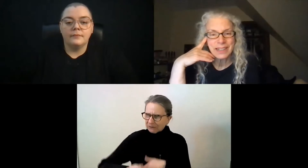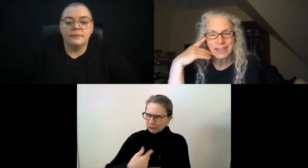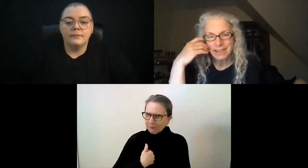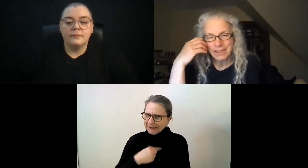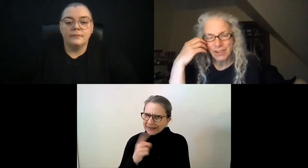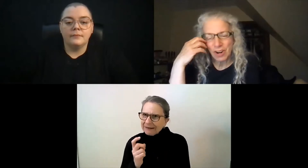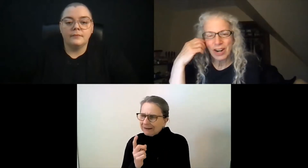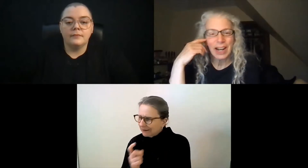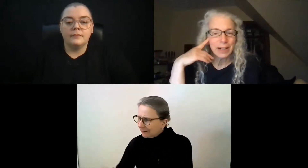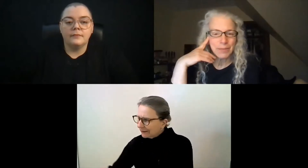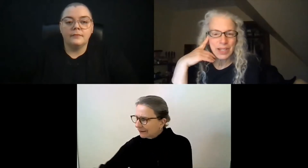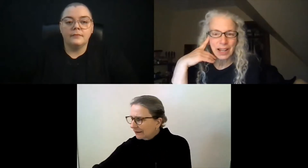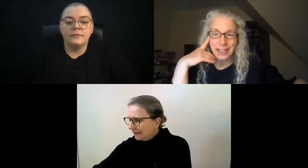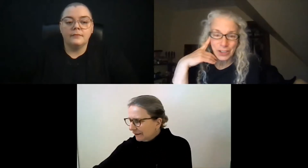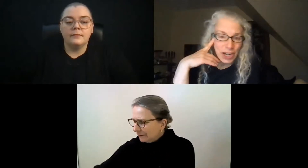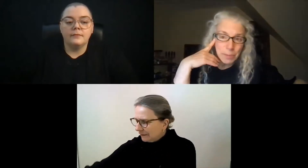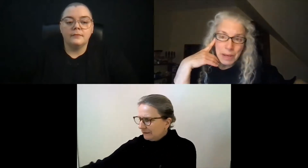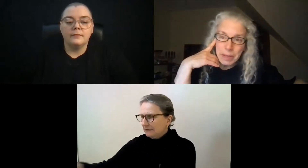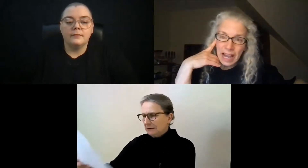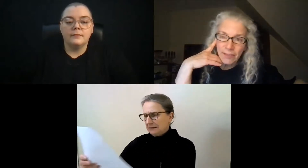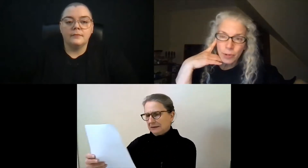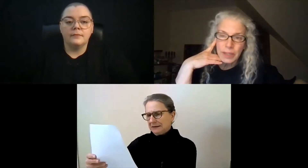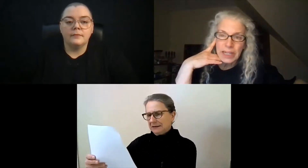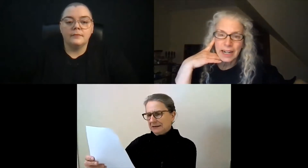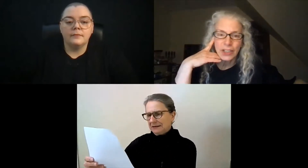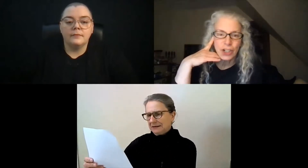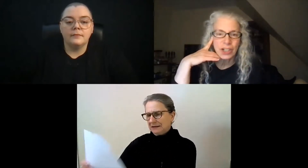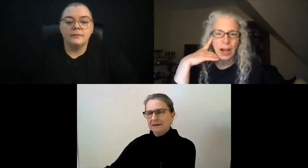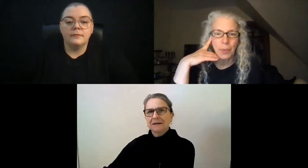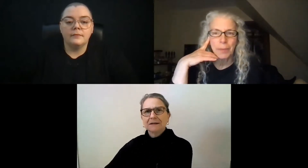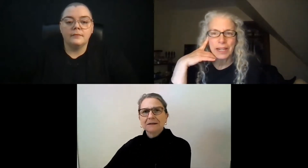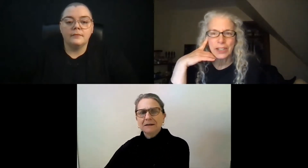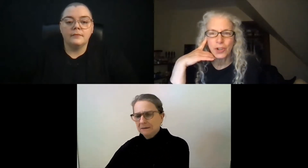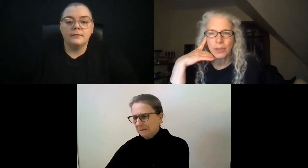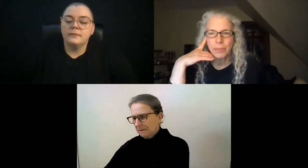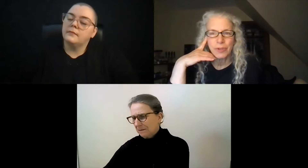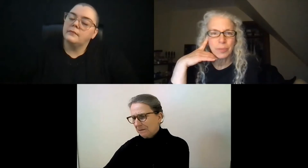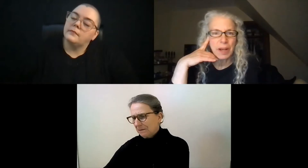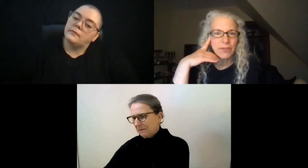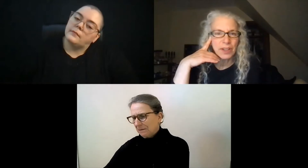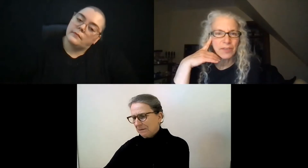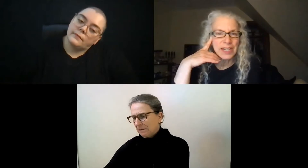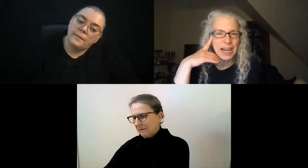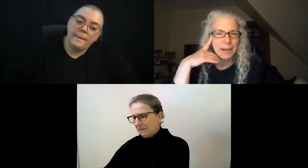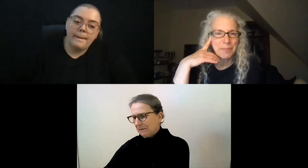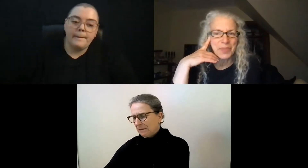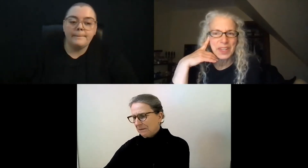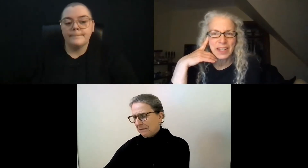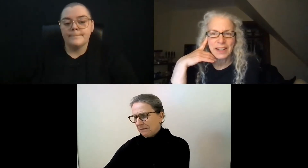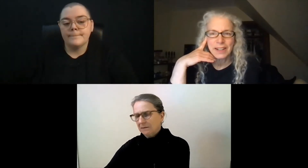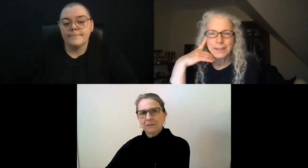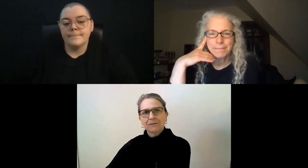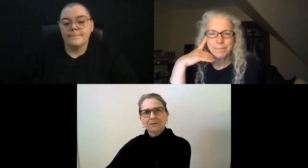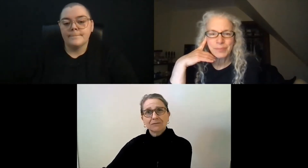there are items on the agenda, maybe after me. I just I want to make sure and be respectful of the time.